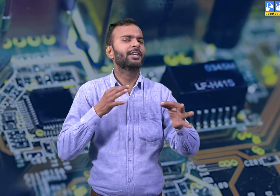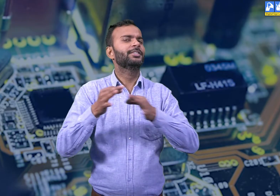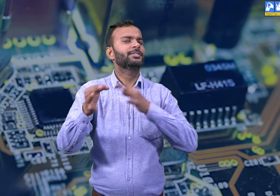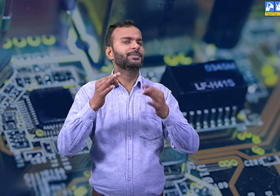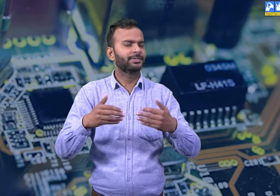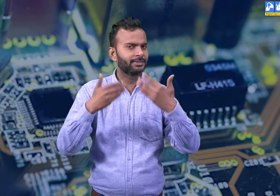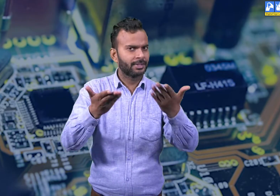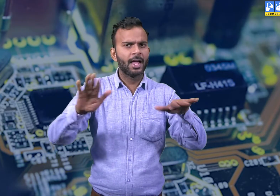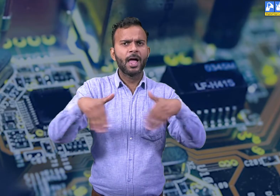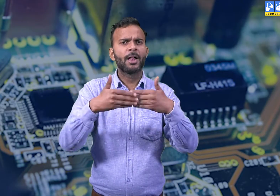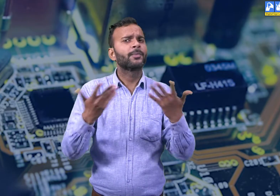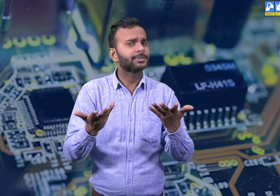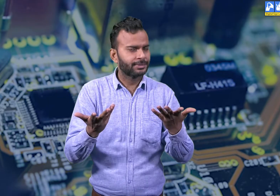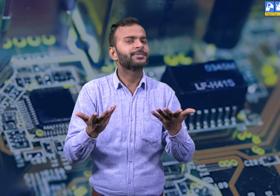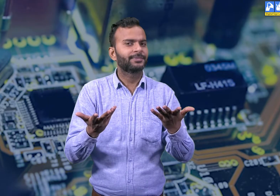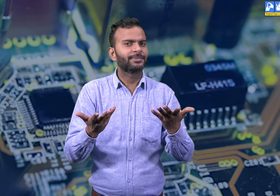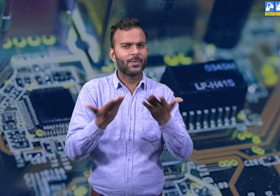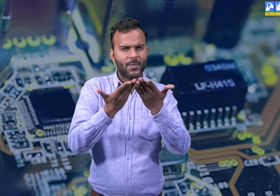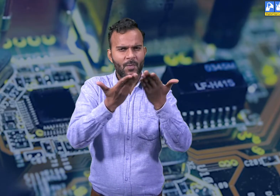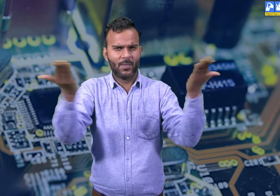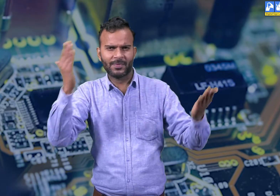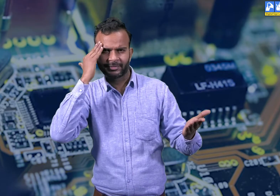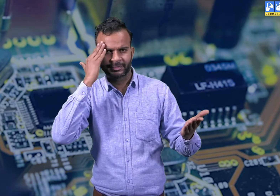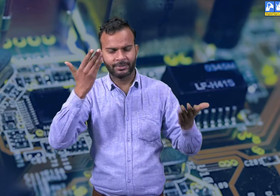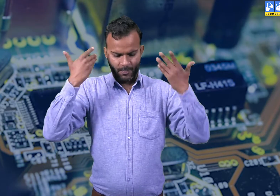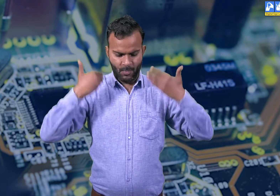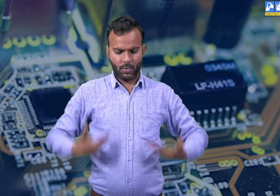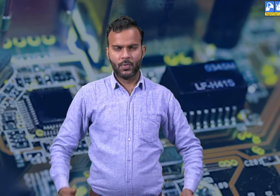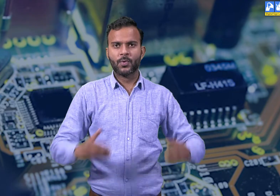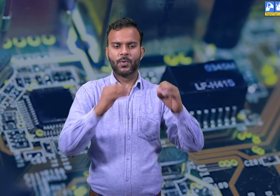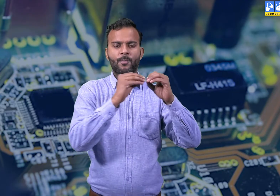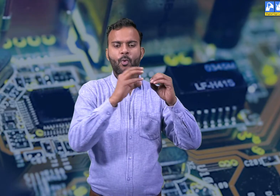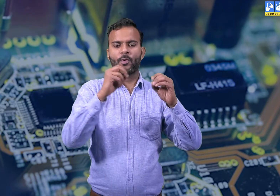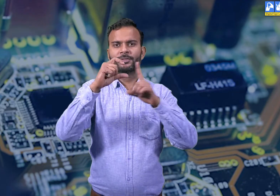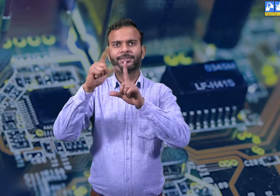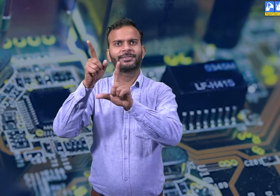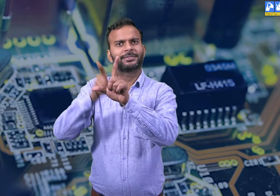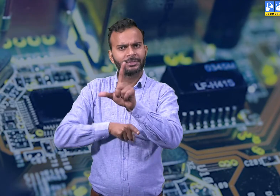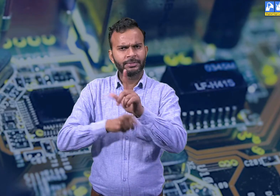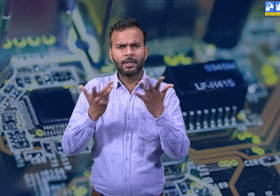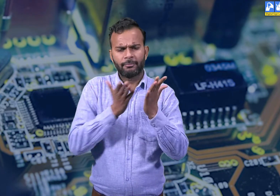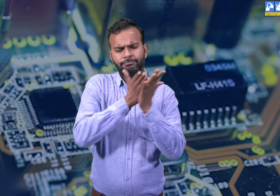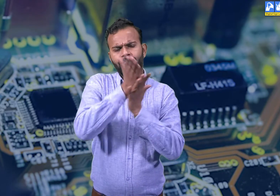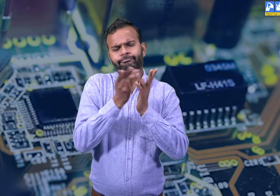Let me give you an introduction to the topic with an example of our body.